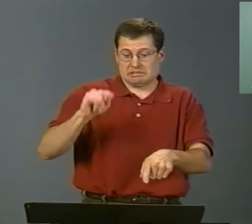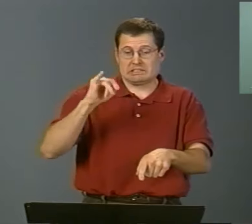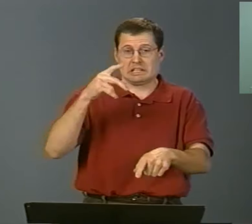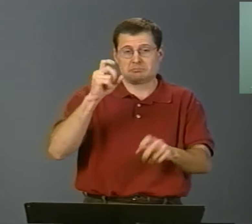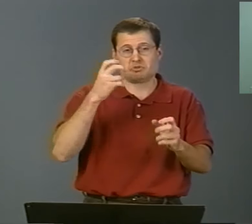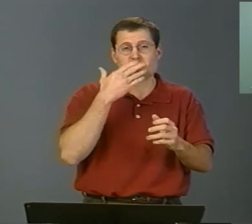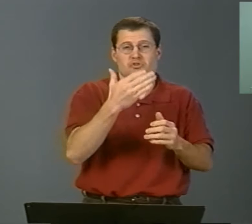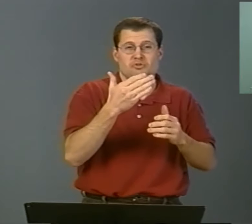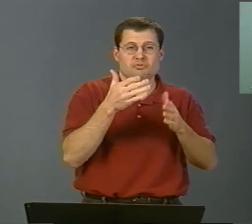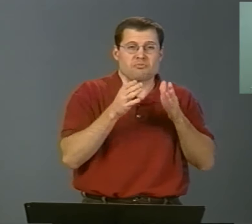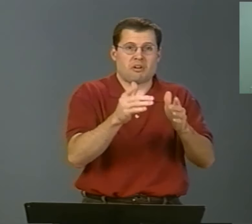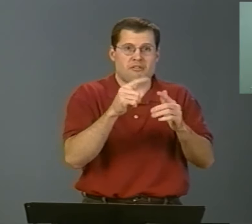you know that you can go to.